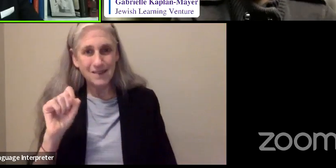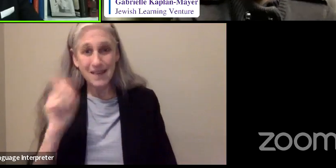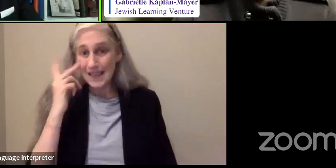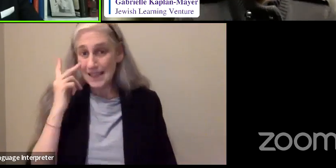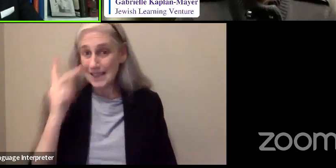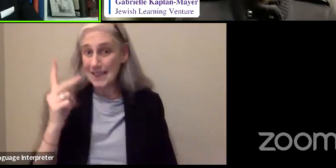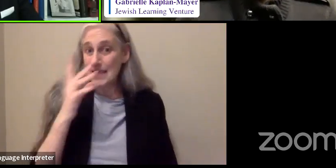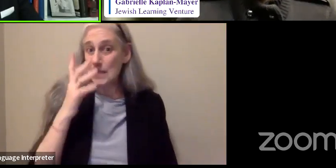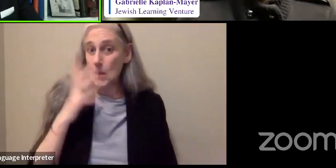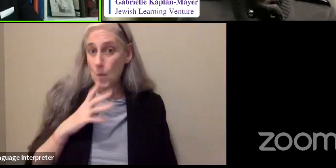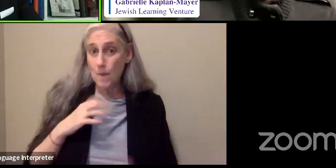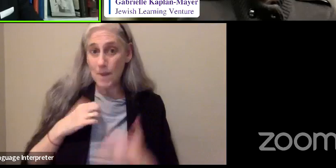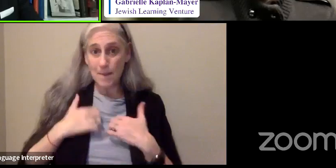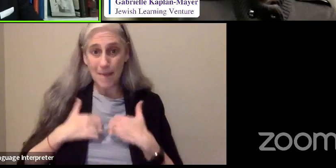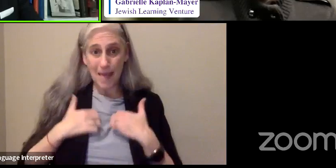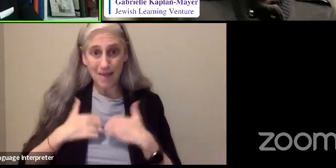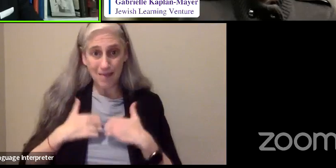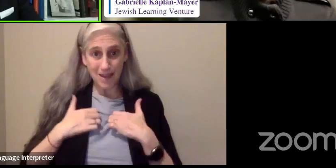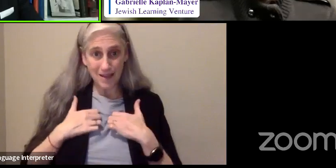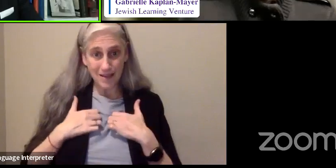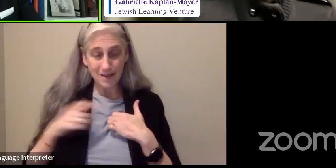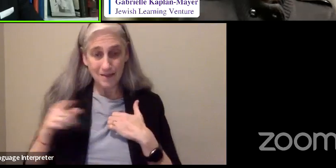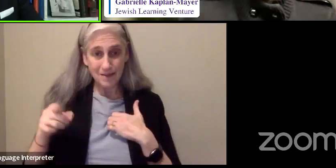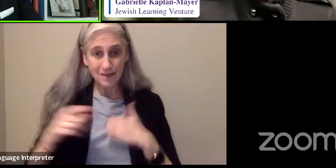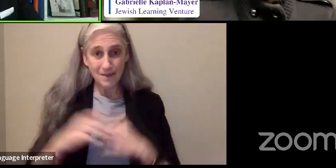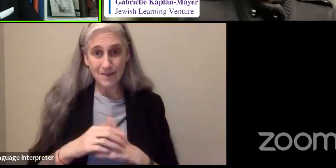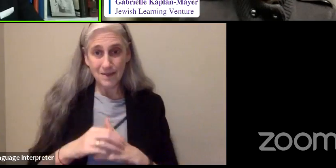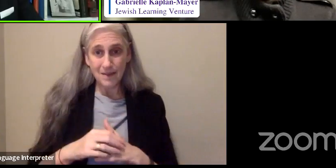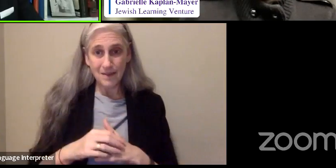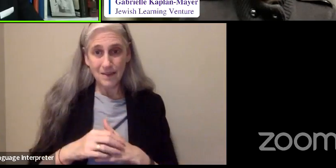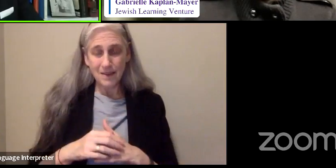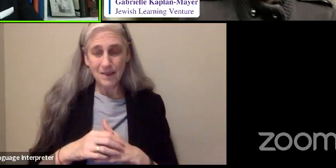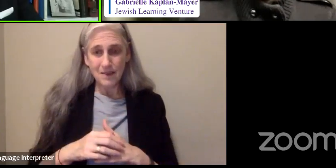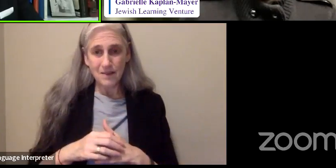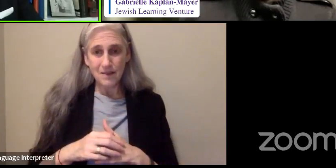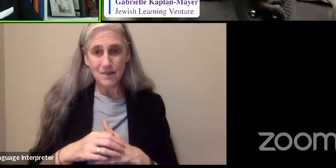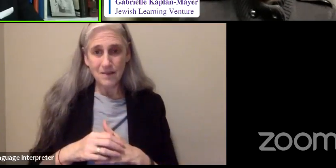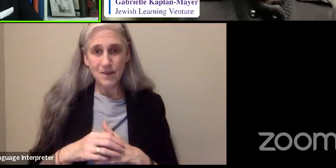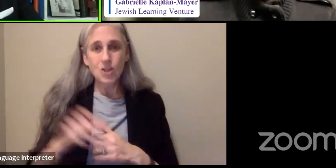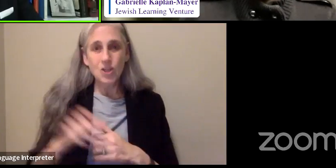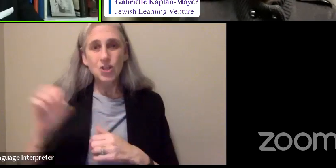and she blinds him.